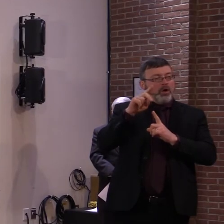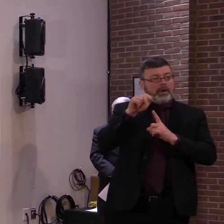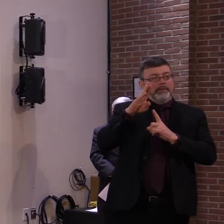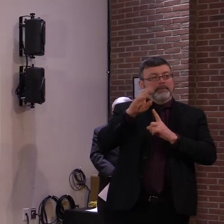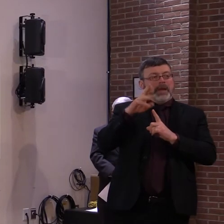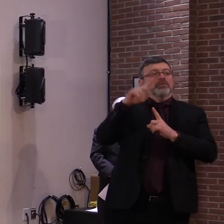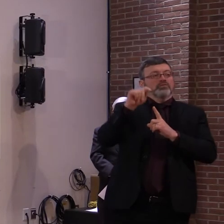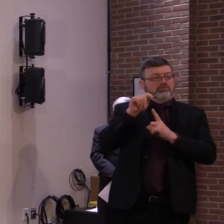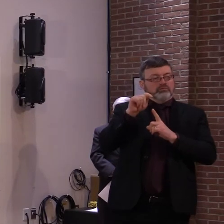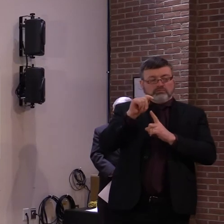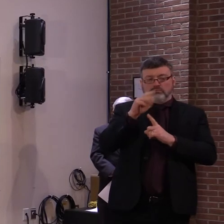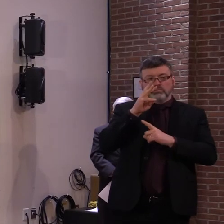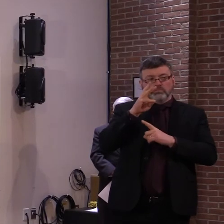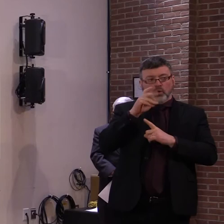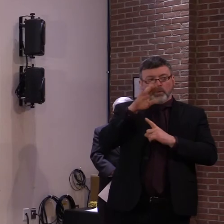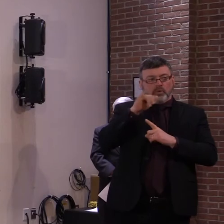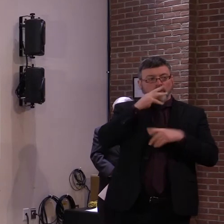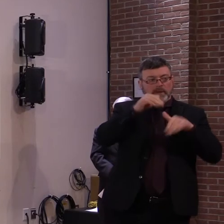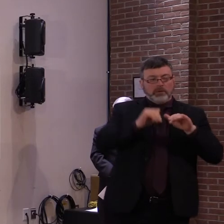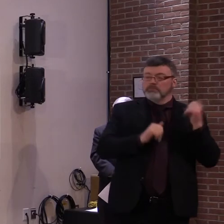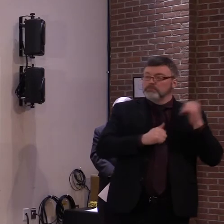Good afternoon. Good afternoon.